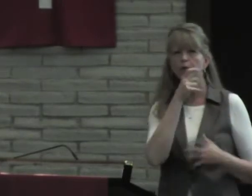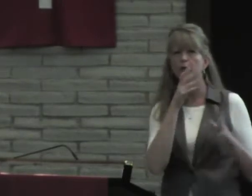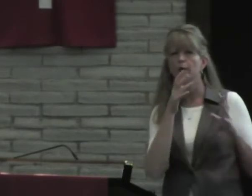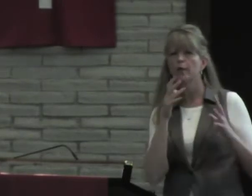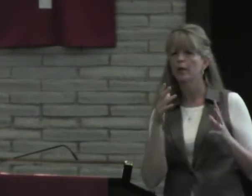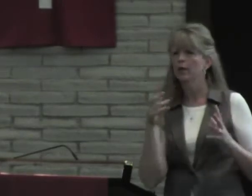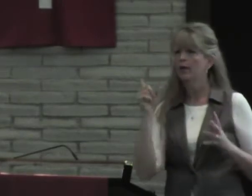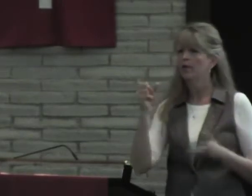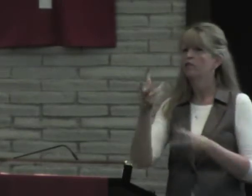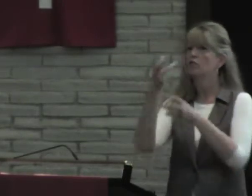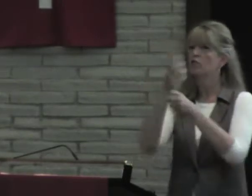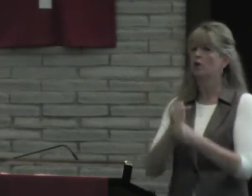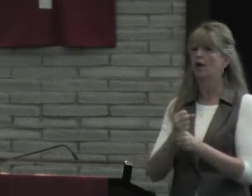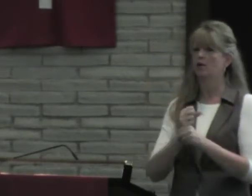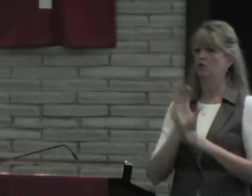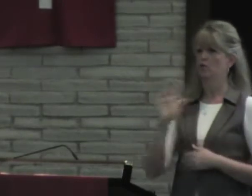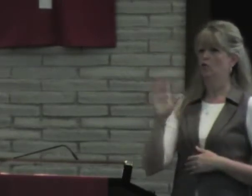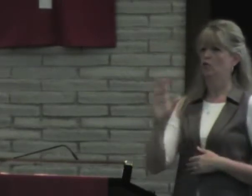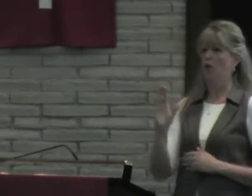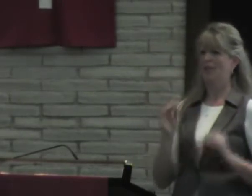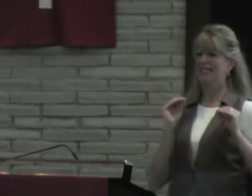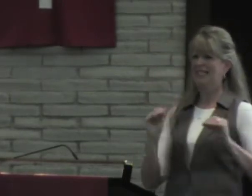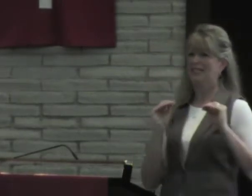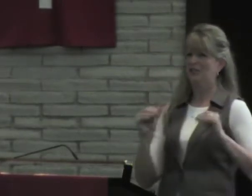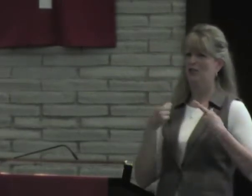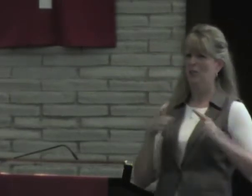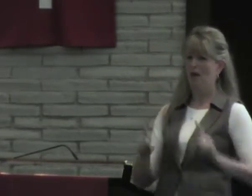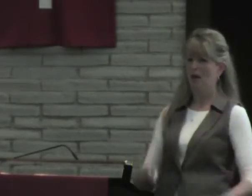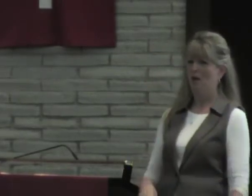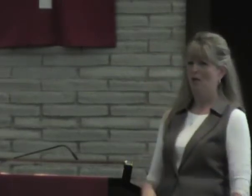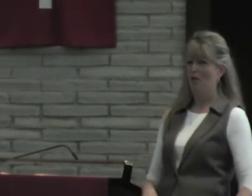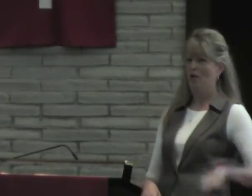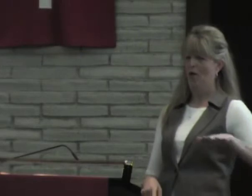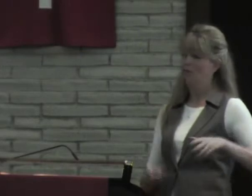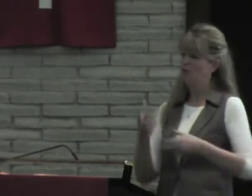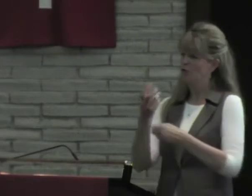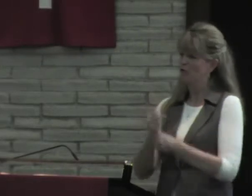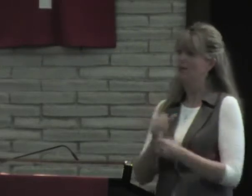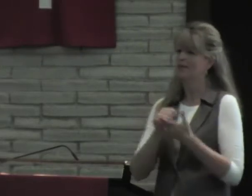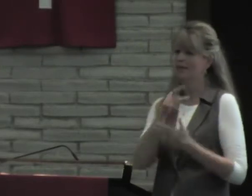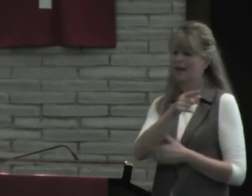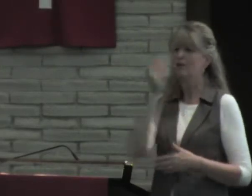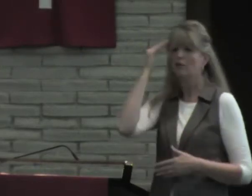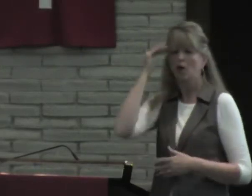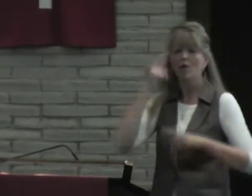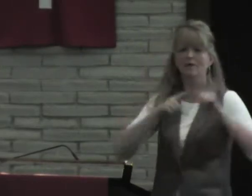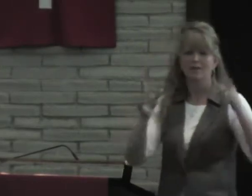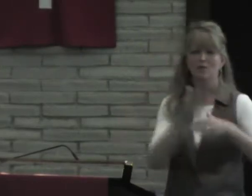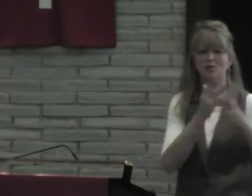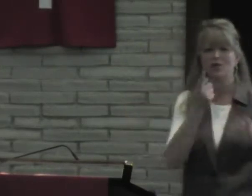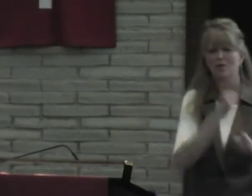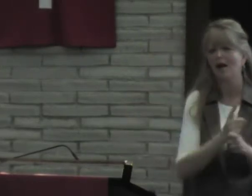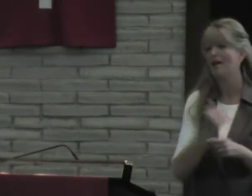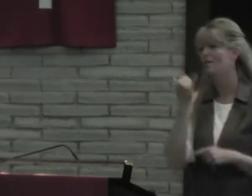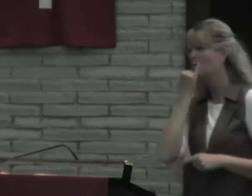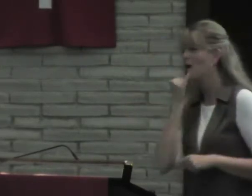So, who's influencing your kids when they go to college? And it's your teaching when they're little and you have to trust that